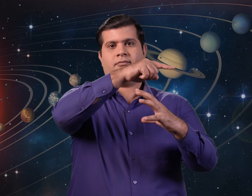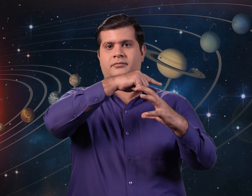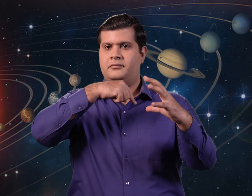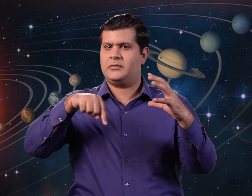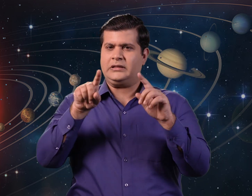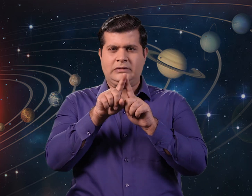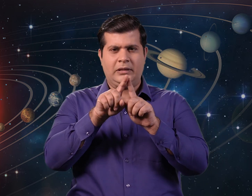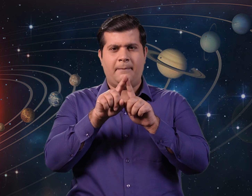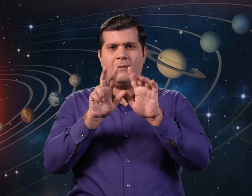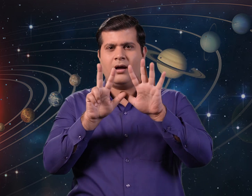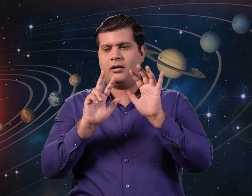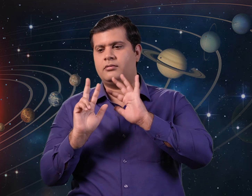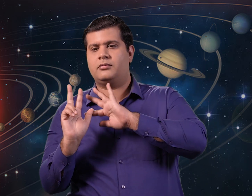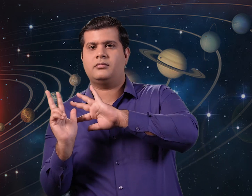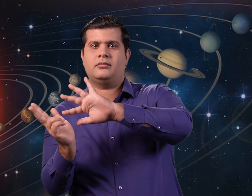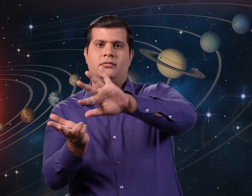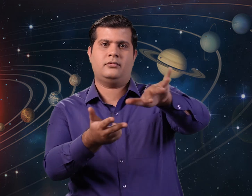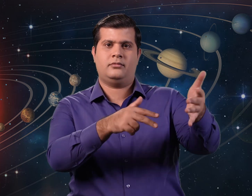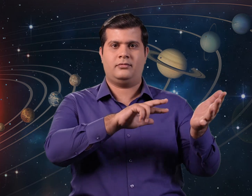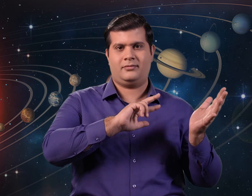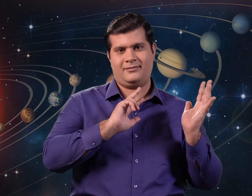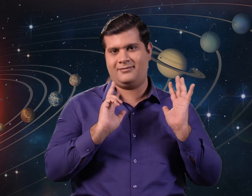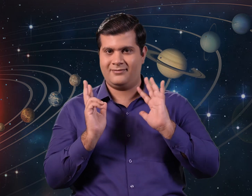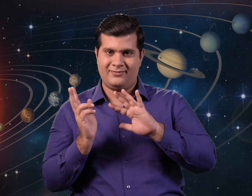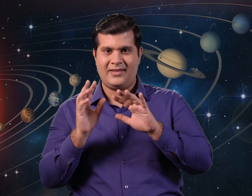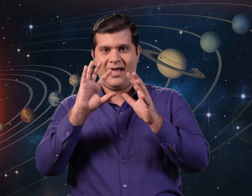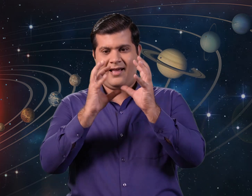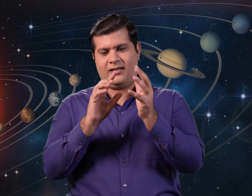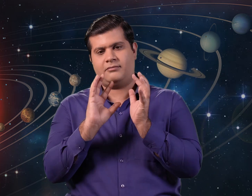The 8 planets including the Earth revolve around the Sun in a fixed orbit.